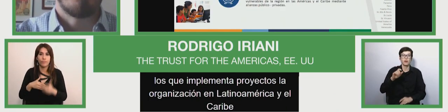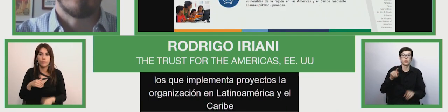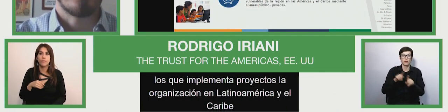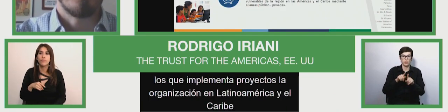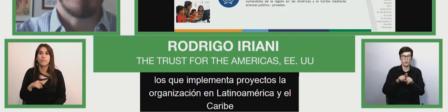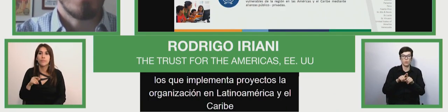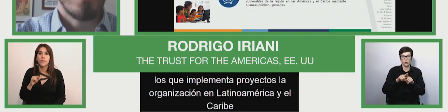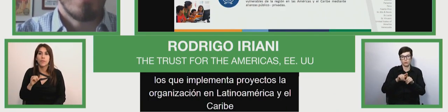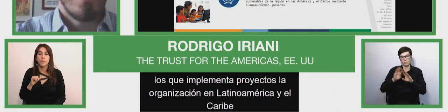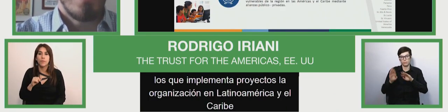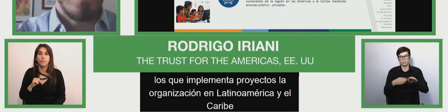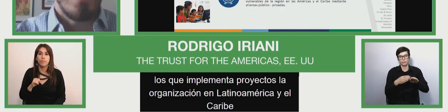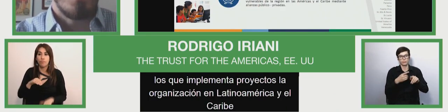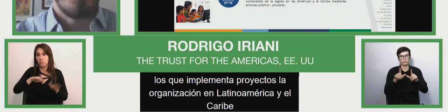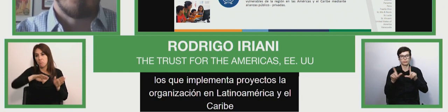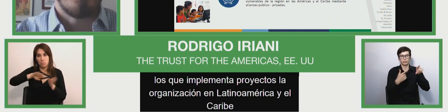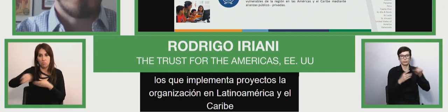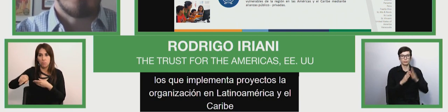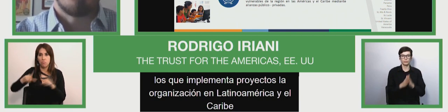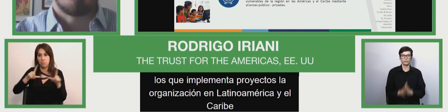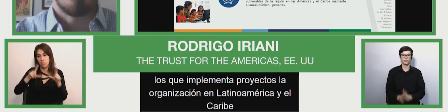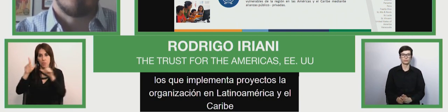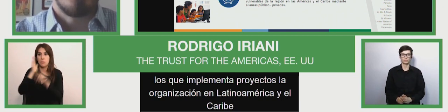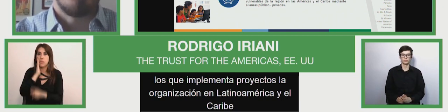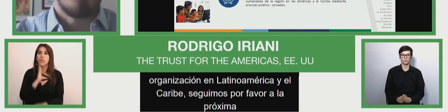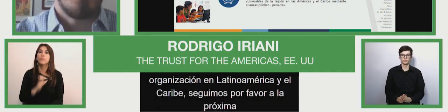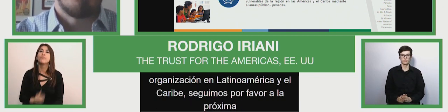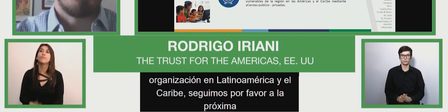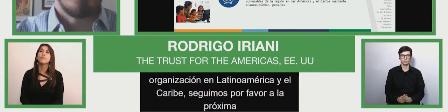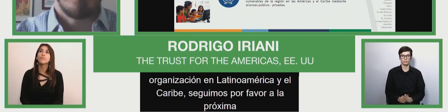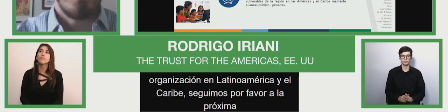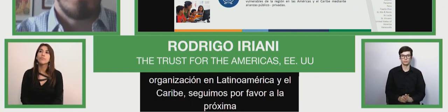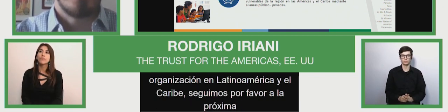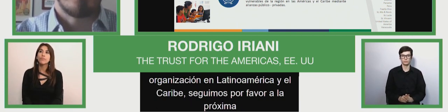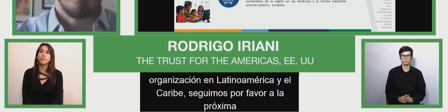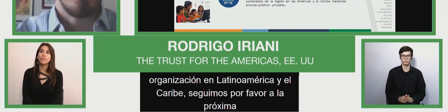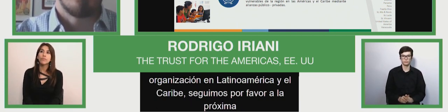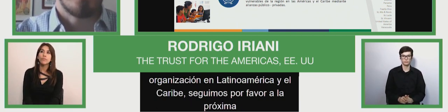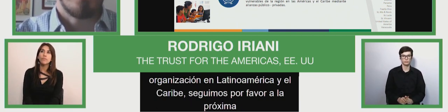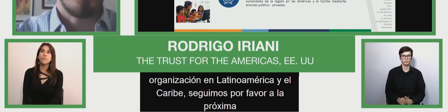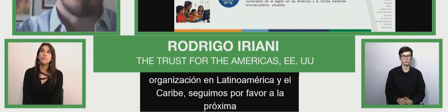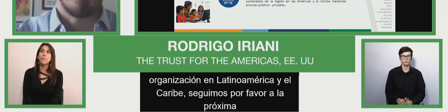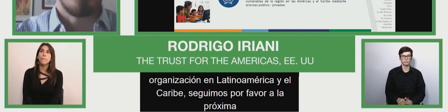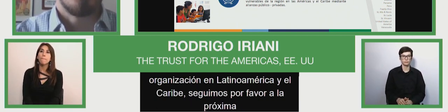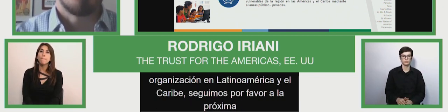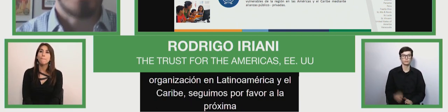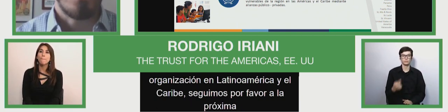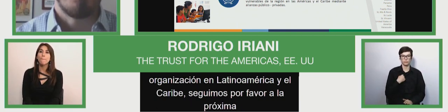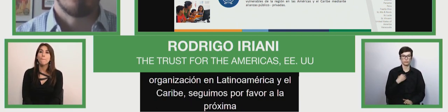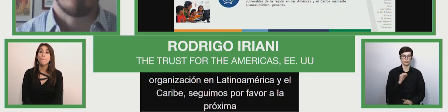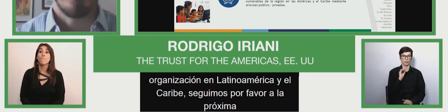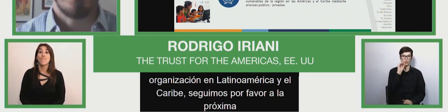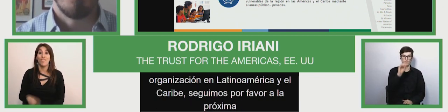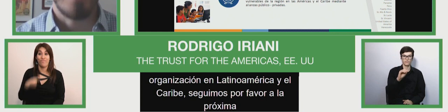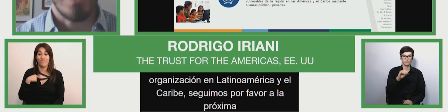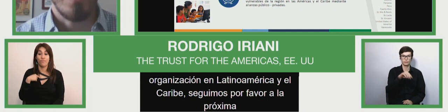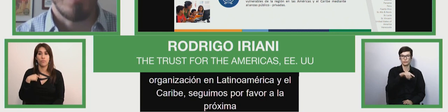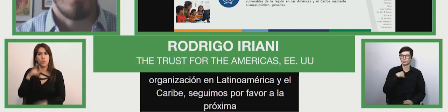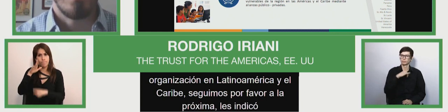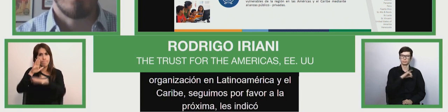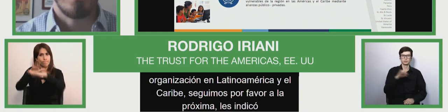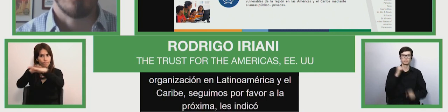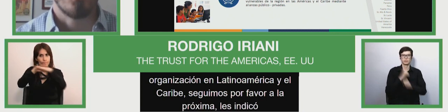as implemented by the oea and the same parameters if we follow